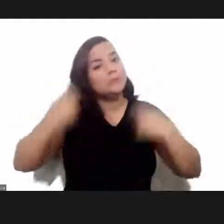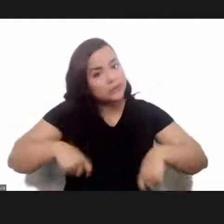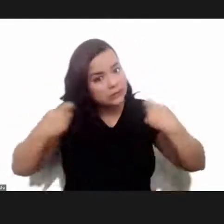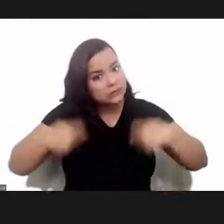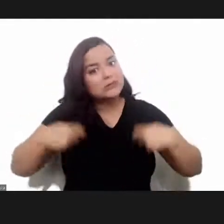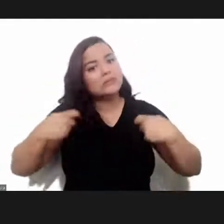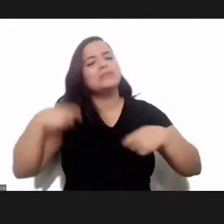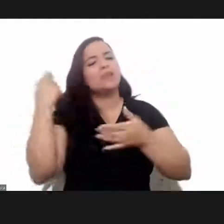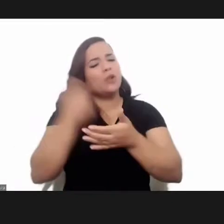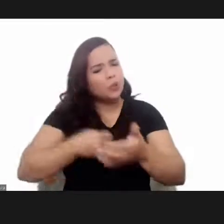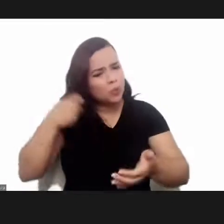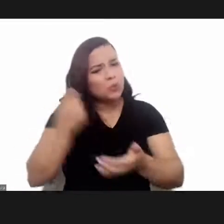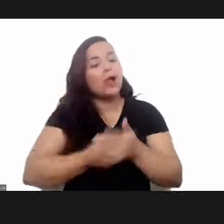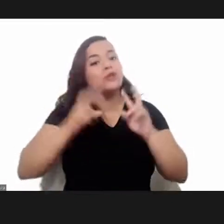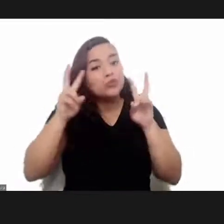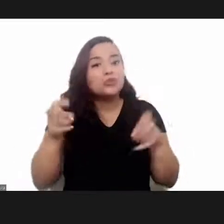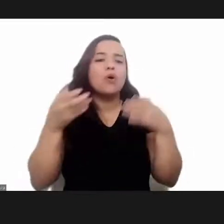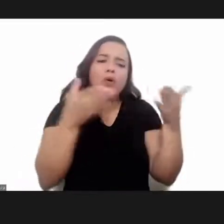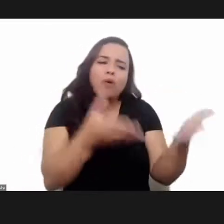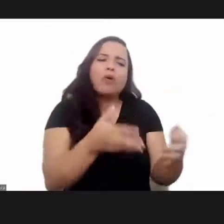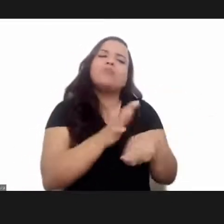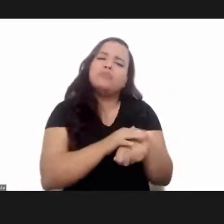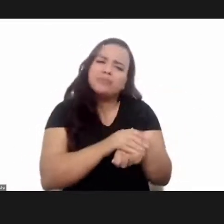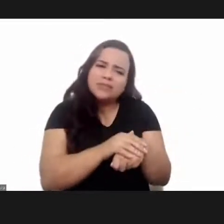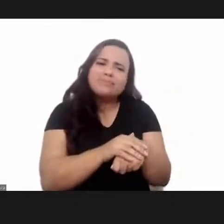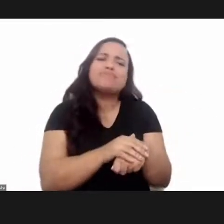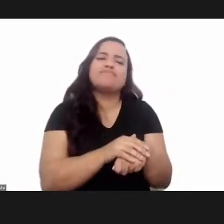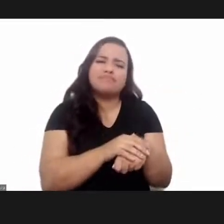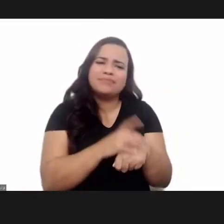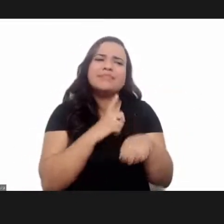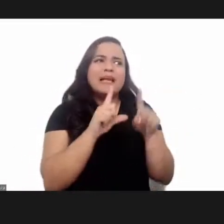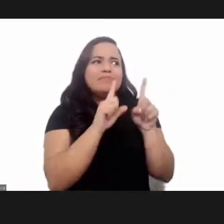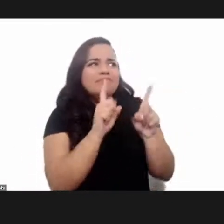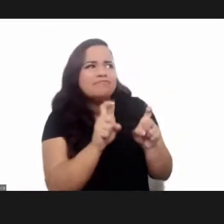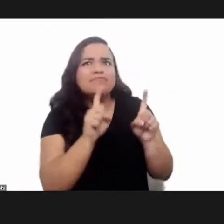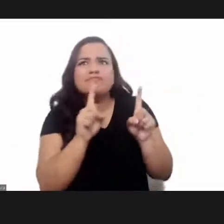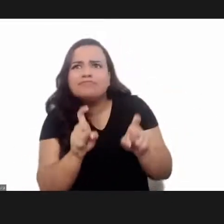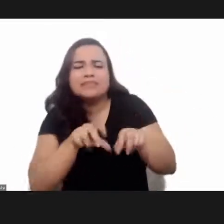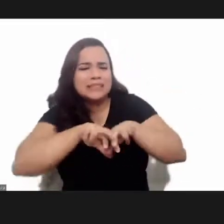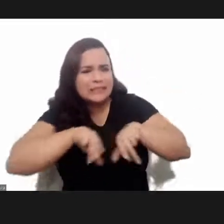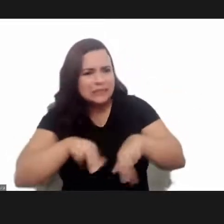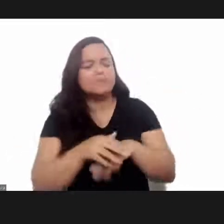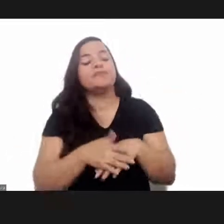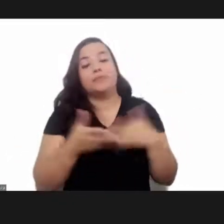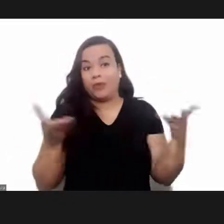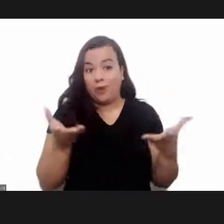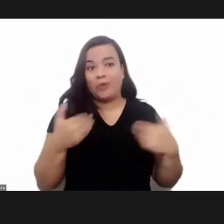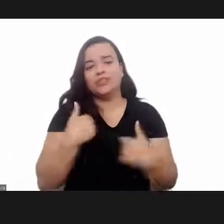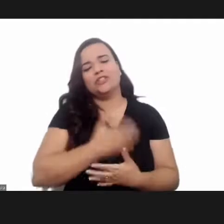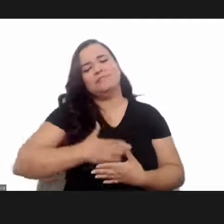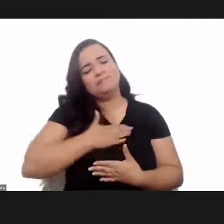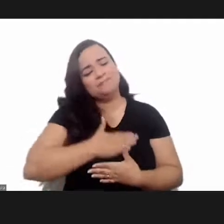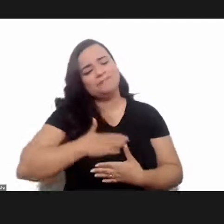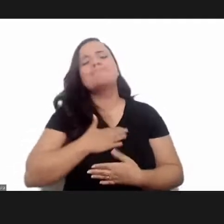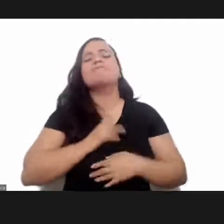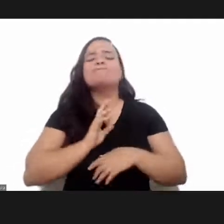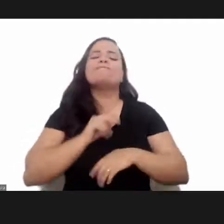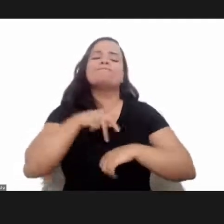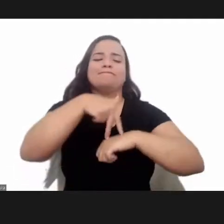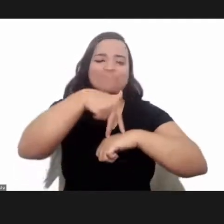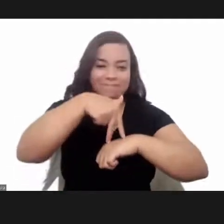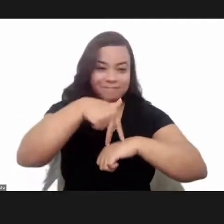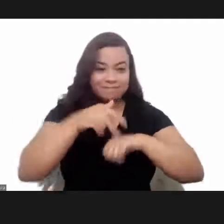unveiled and overcome with regard to Chagas disease, which for me, and for me, it's a huge pleasure to be here